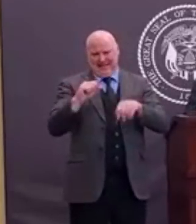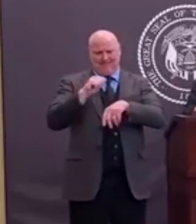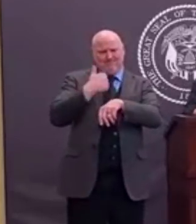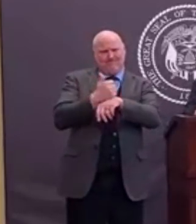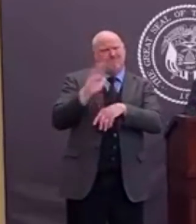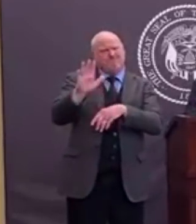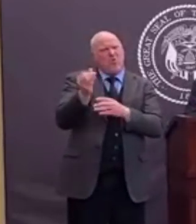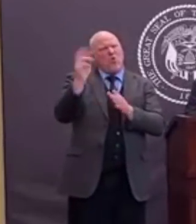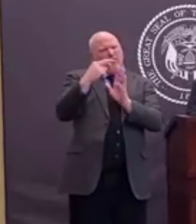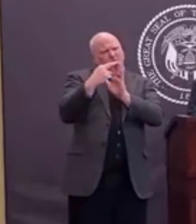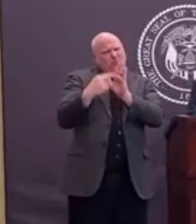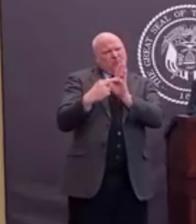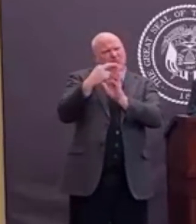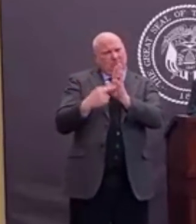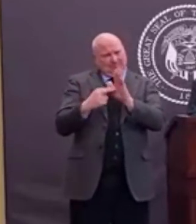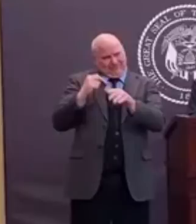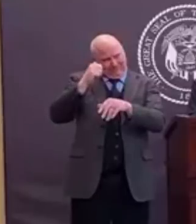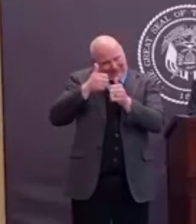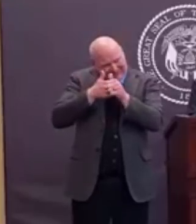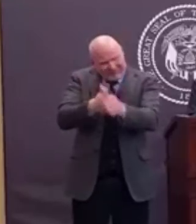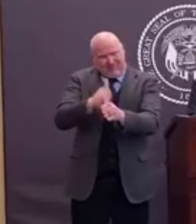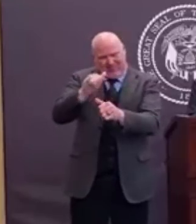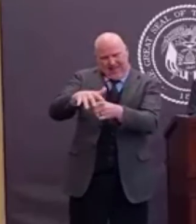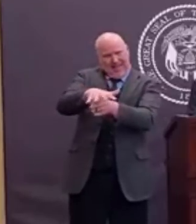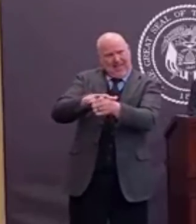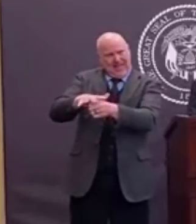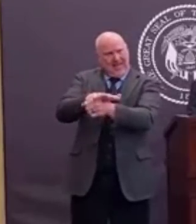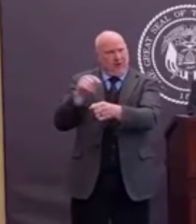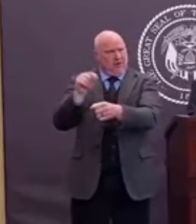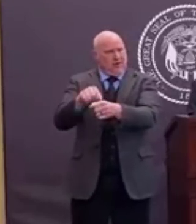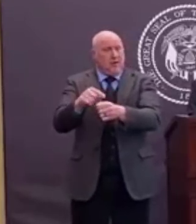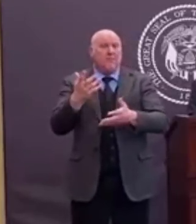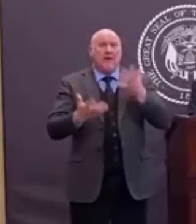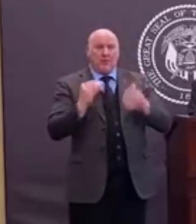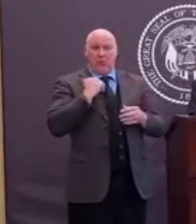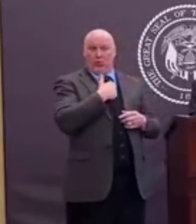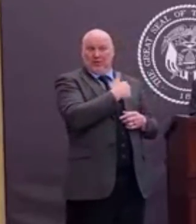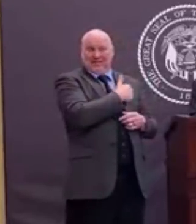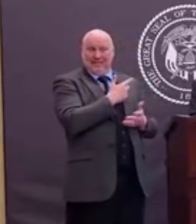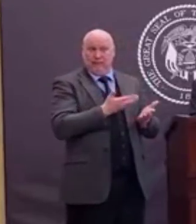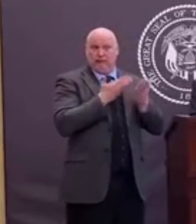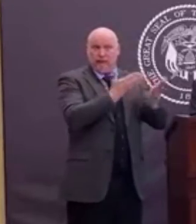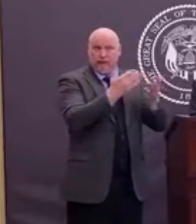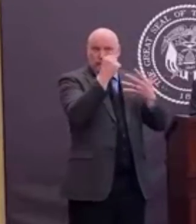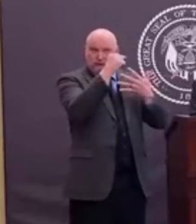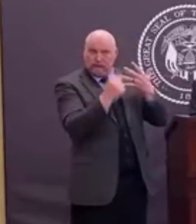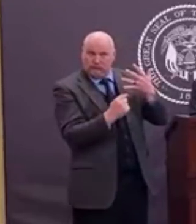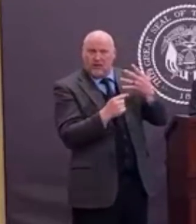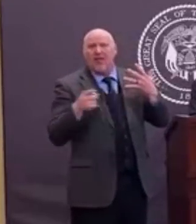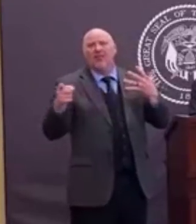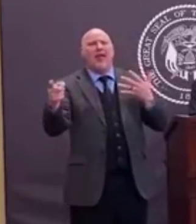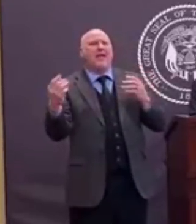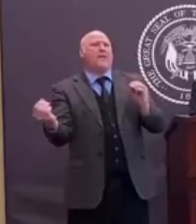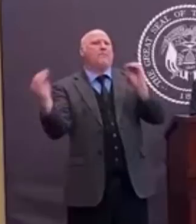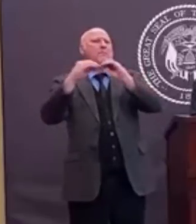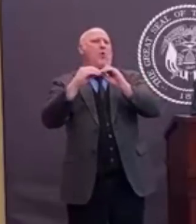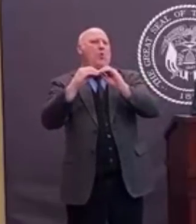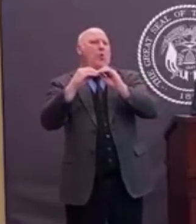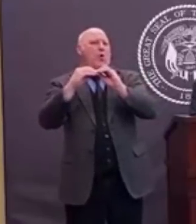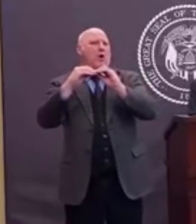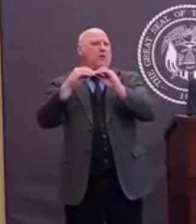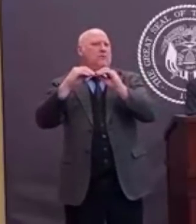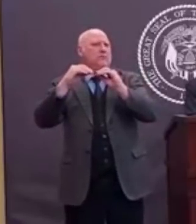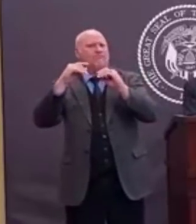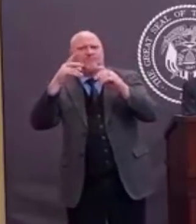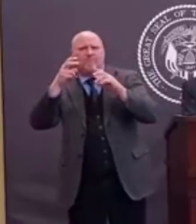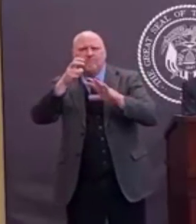to enhance what we're given here today. So this is not a one-size-fits-all necessarily. If there are a fact needs to